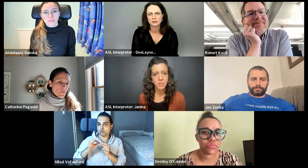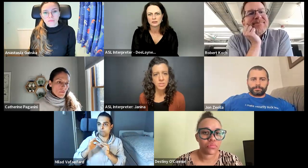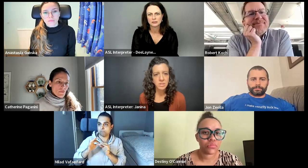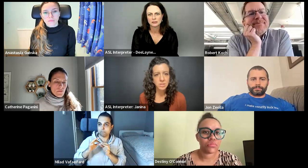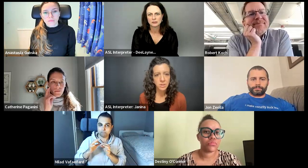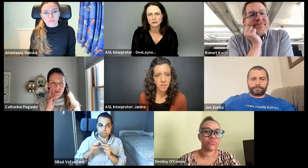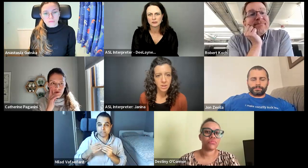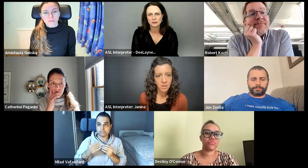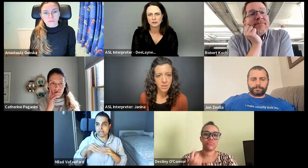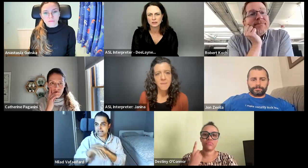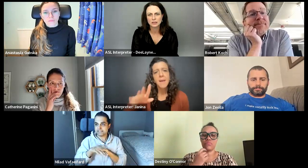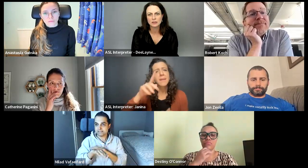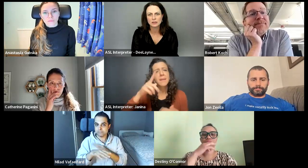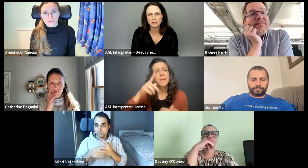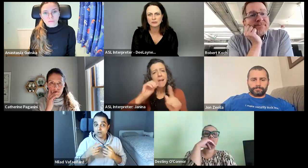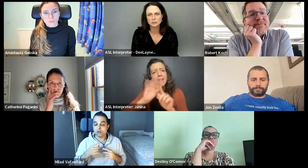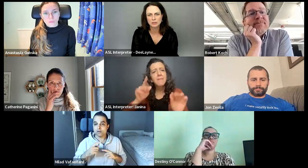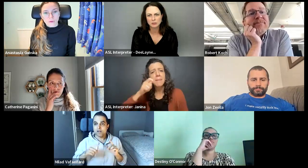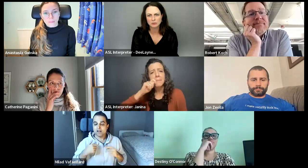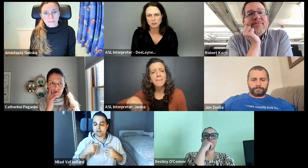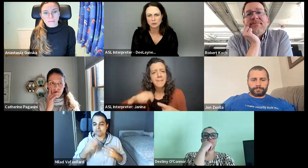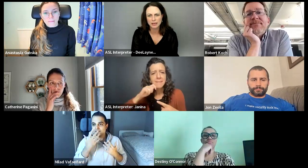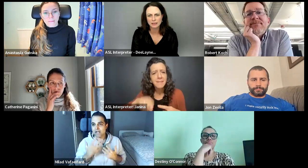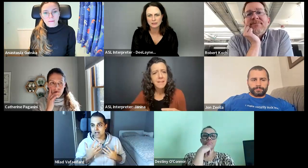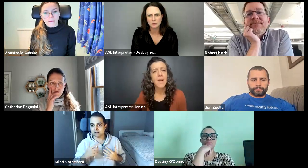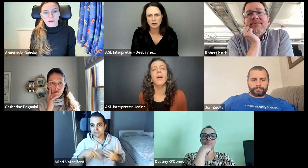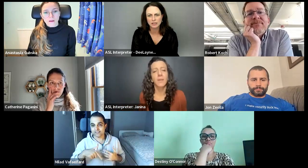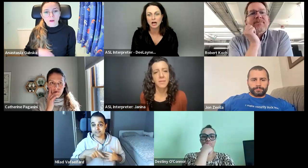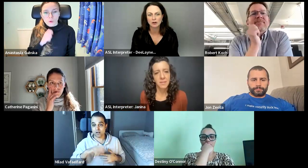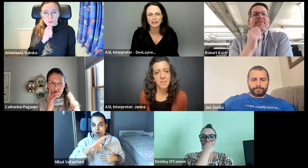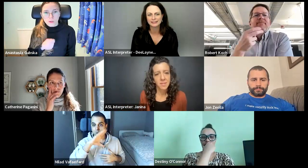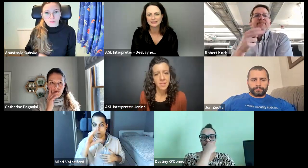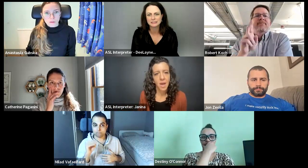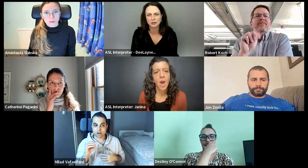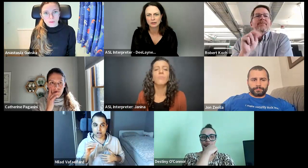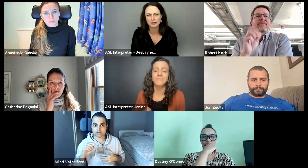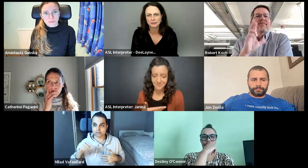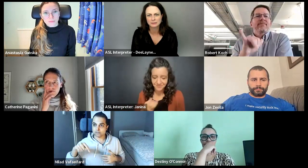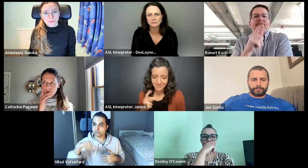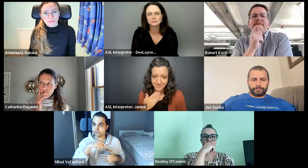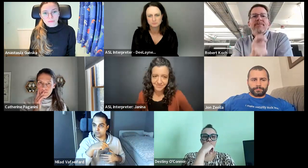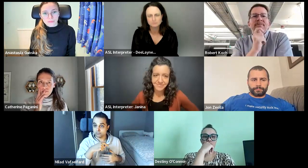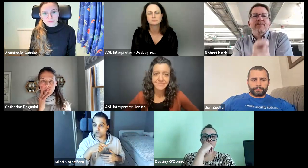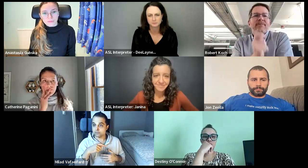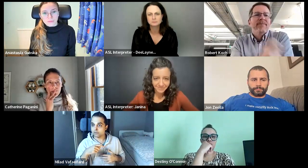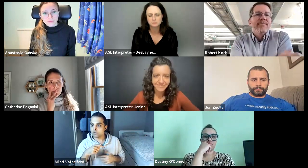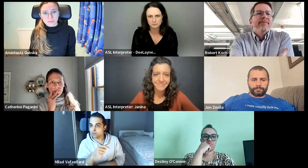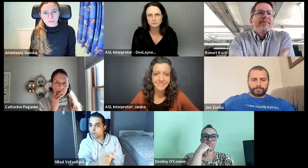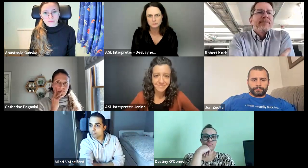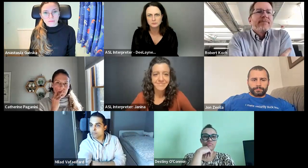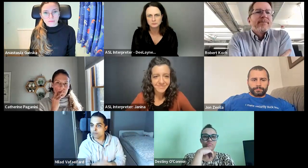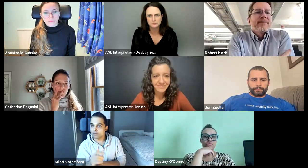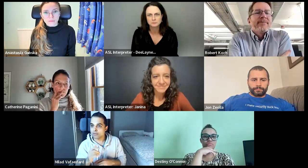excuse the introvert, she's not sure. We're talking about the UK as well and Hungary. He's in Hungary. Mm-hmm.